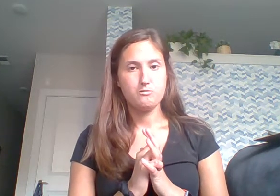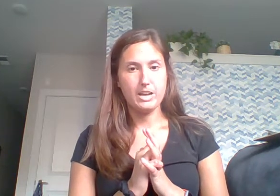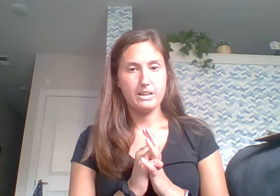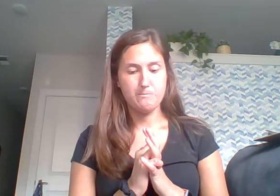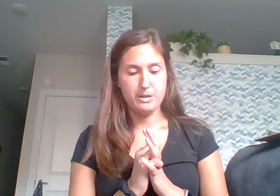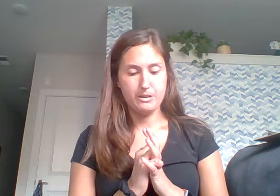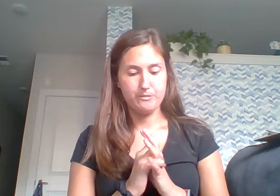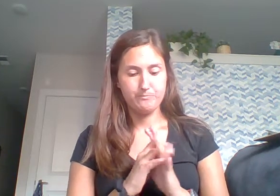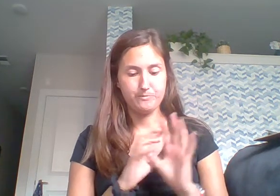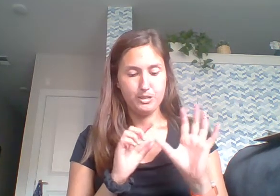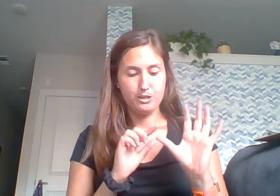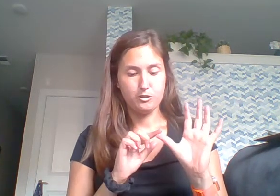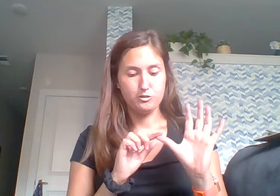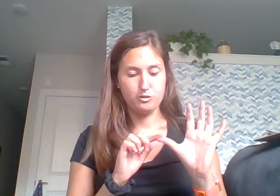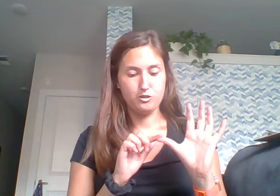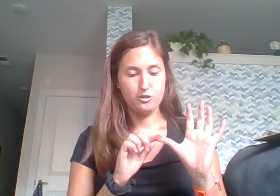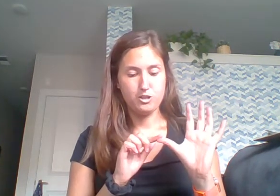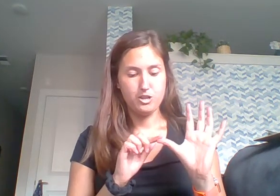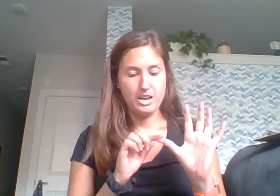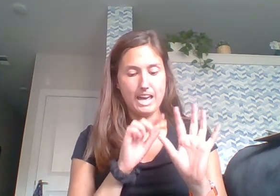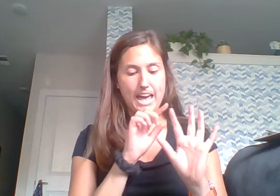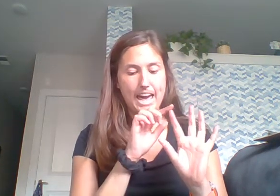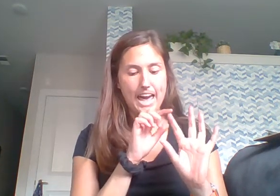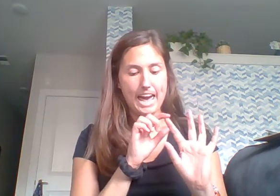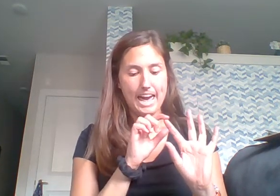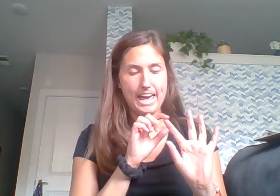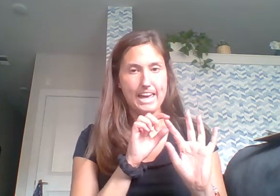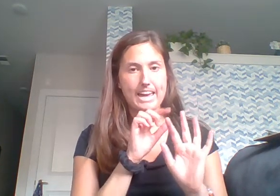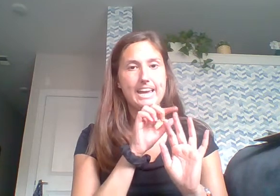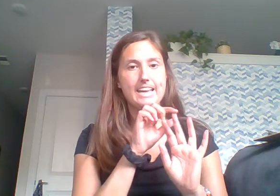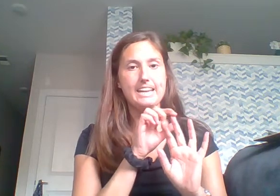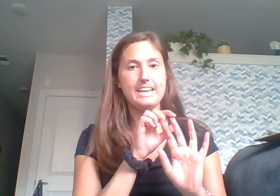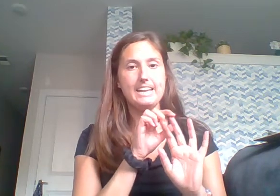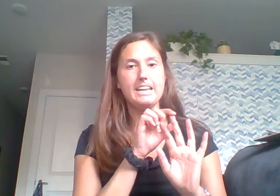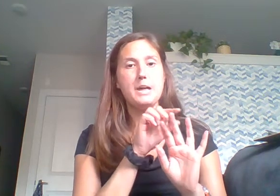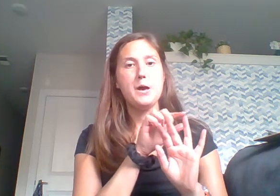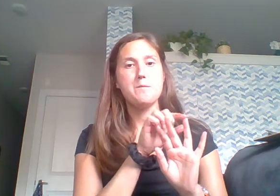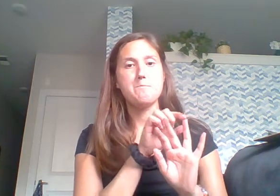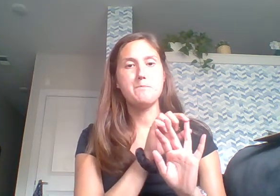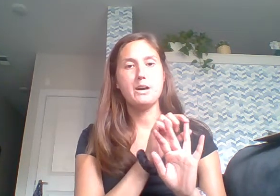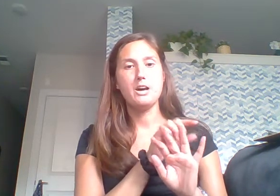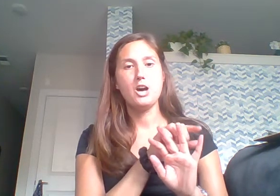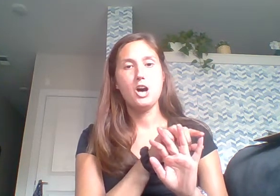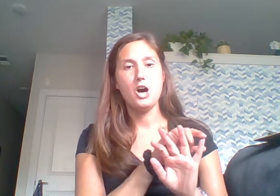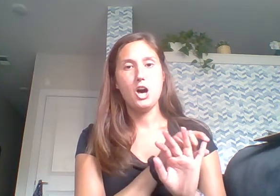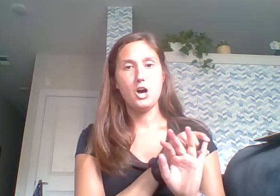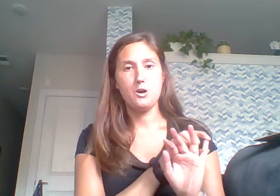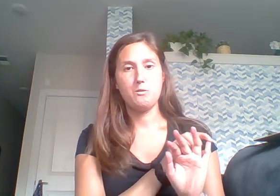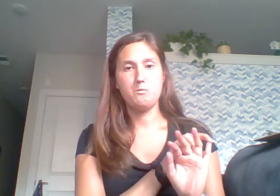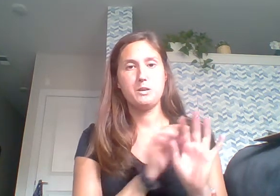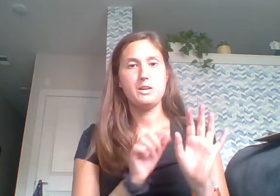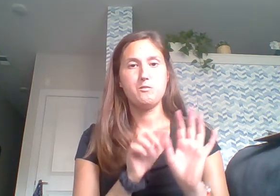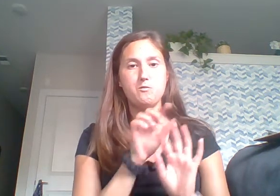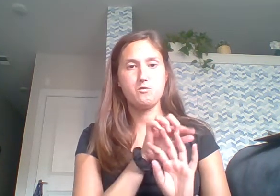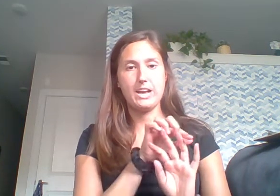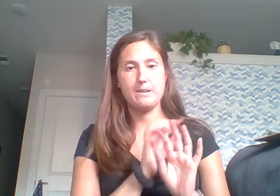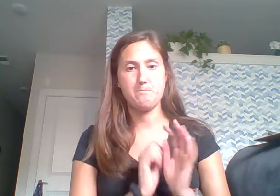Rainbow. R-A-N-B-O. Rainbow.